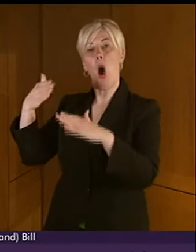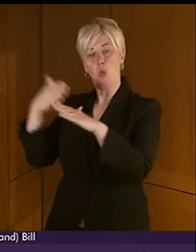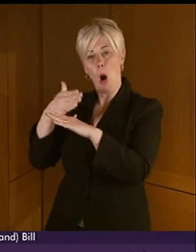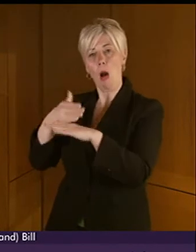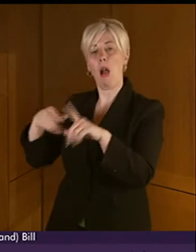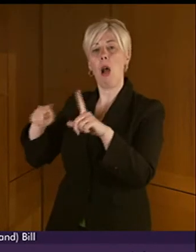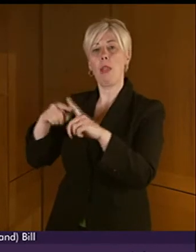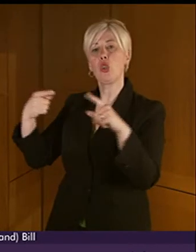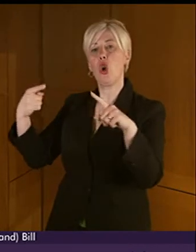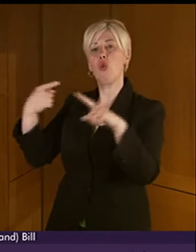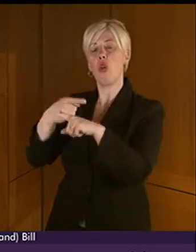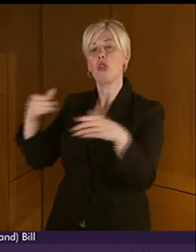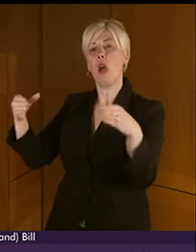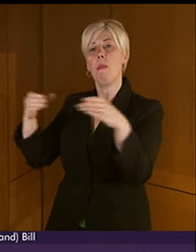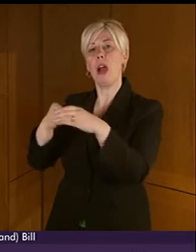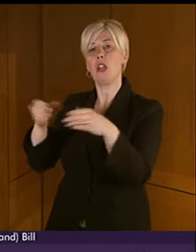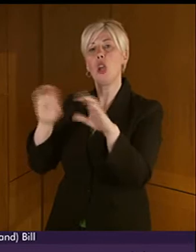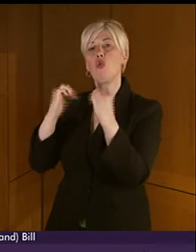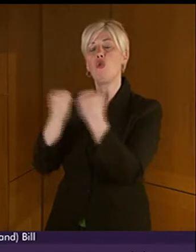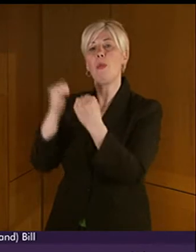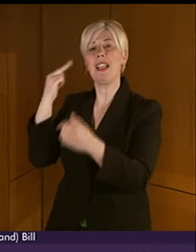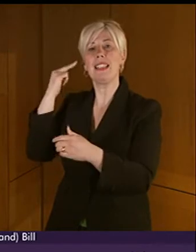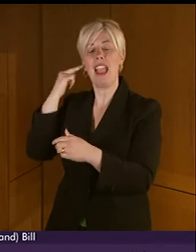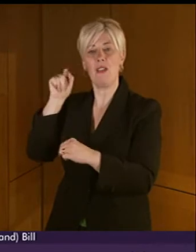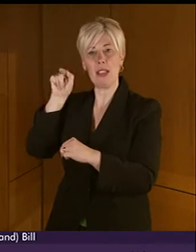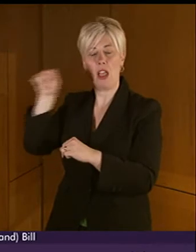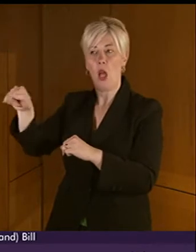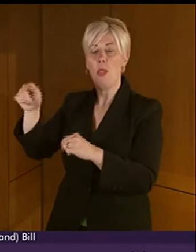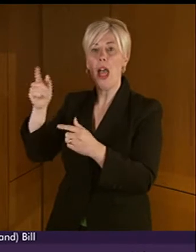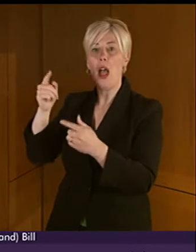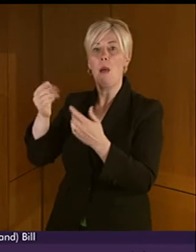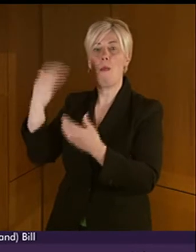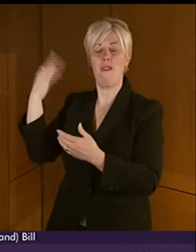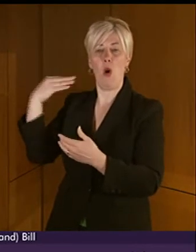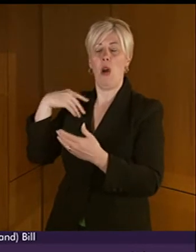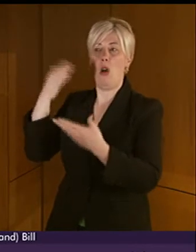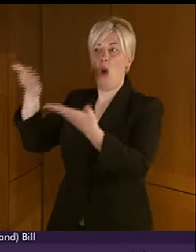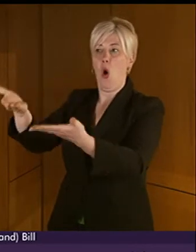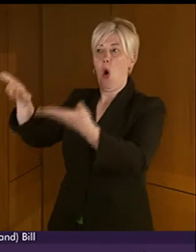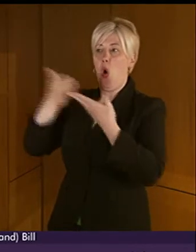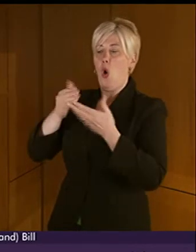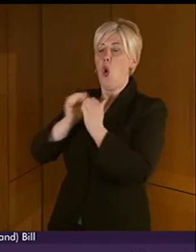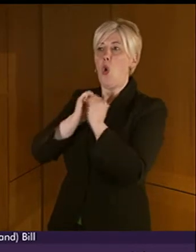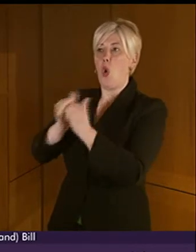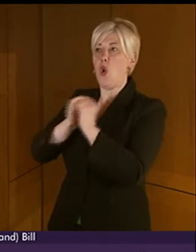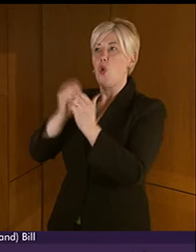on Deafness went a long way in informing what we have here in front of us today.